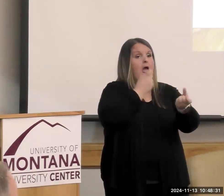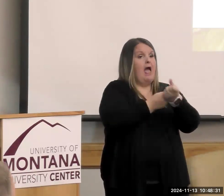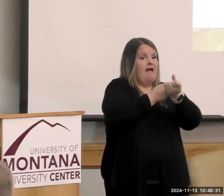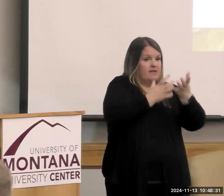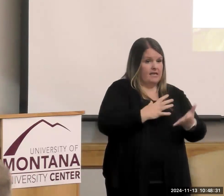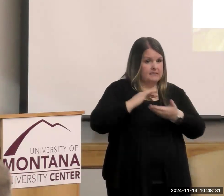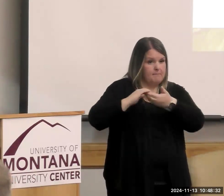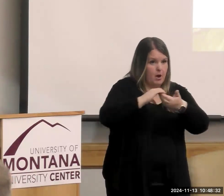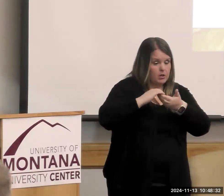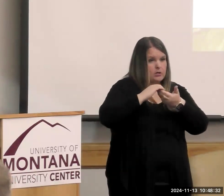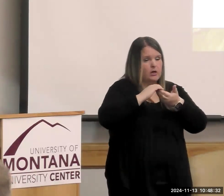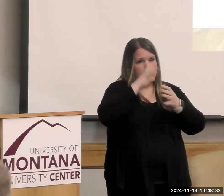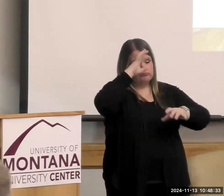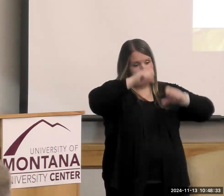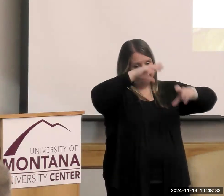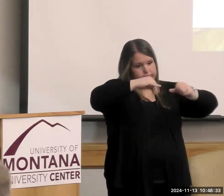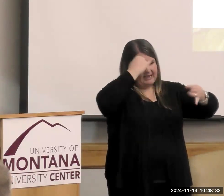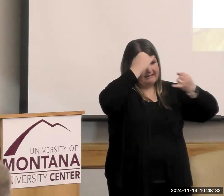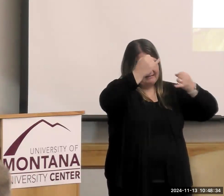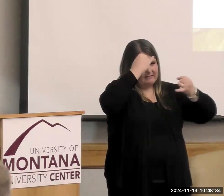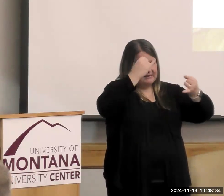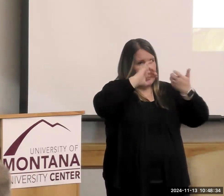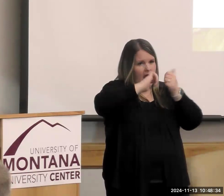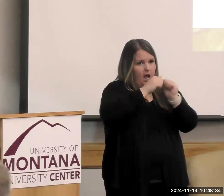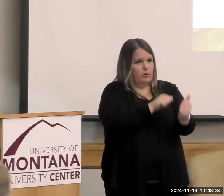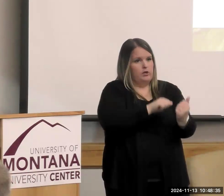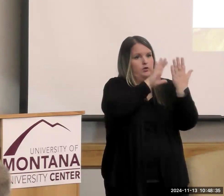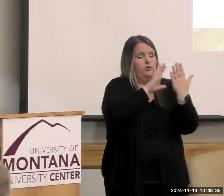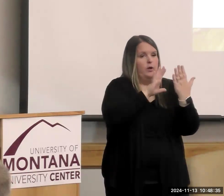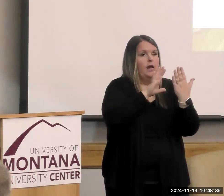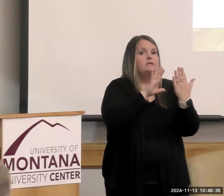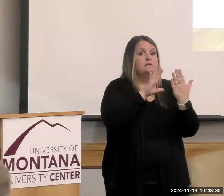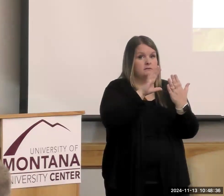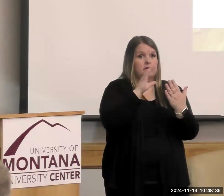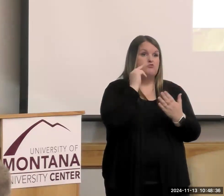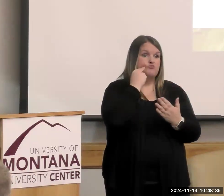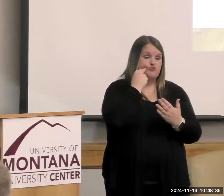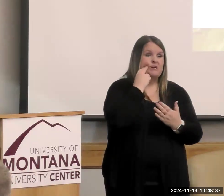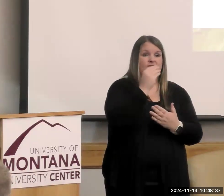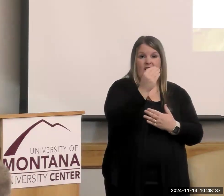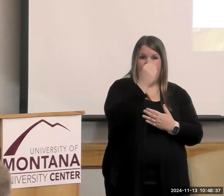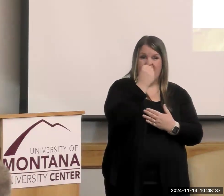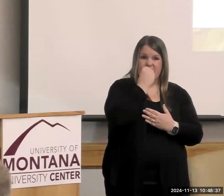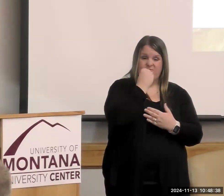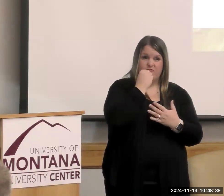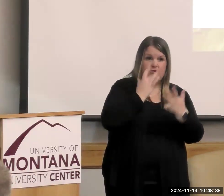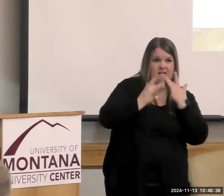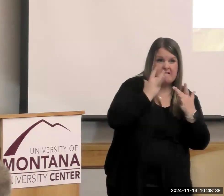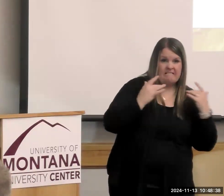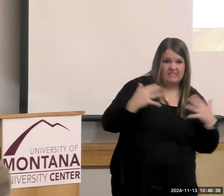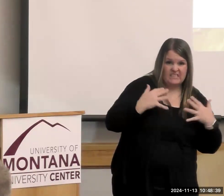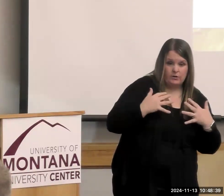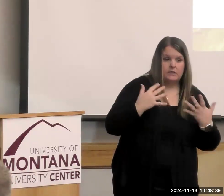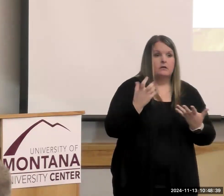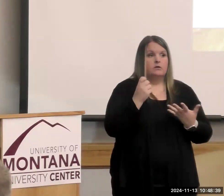who put together ideas on how we can address nutrition and food insecurity. And the goal is to improve